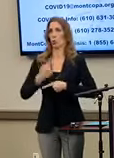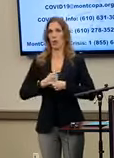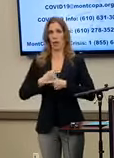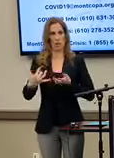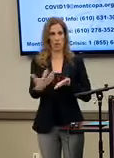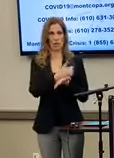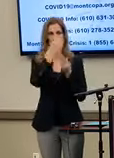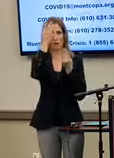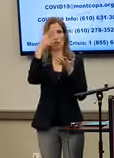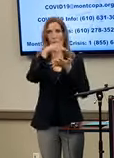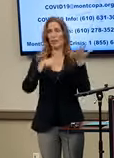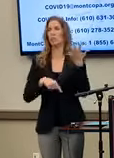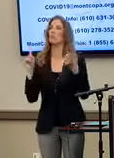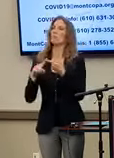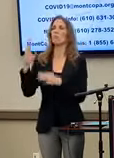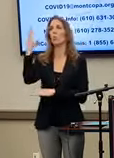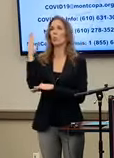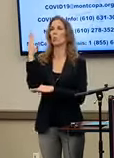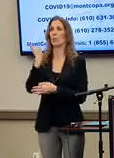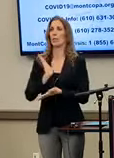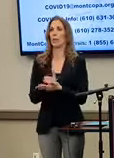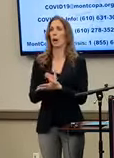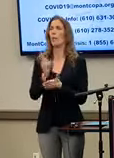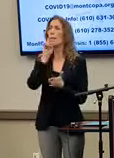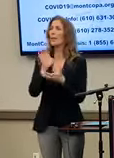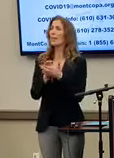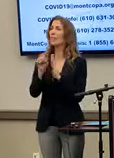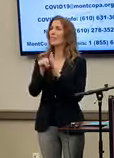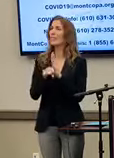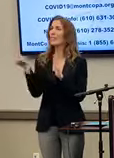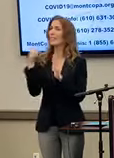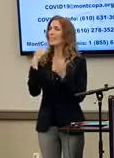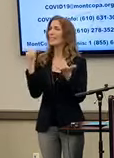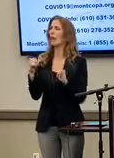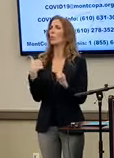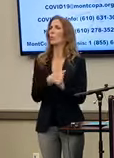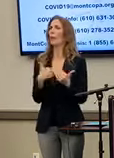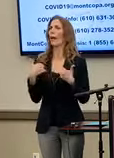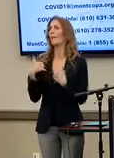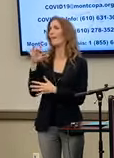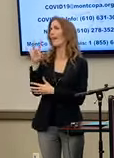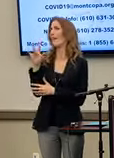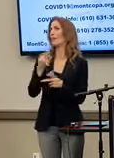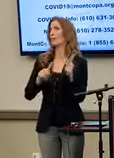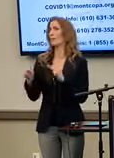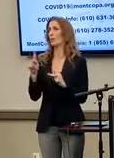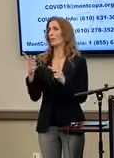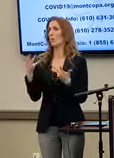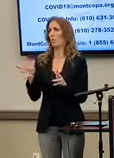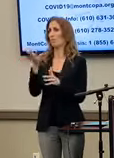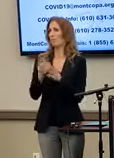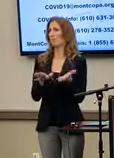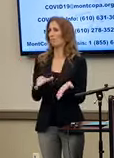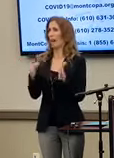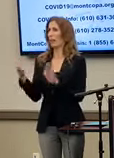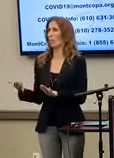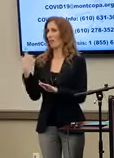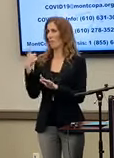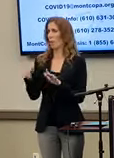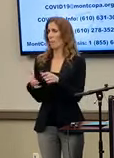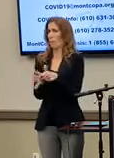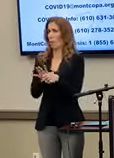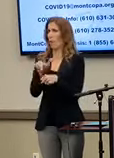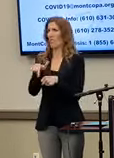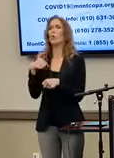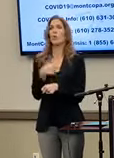So for instance, I believe that the state had us with still eight individuals that have lost their life to this disease.